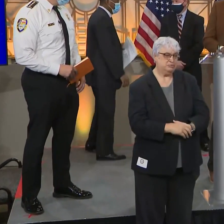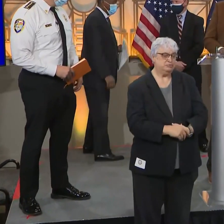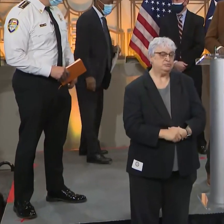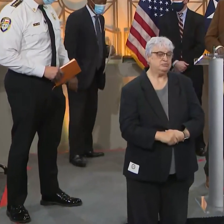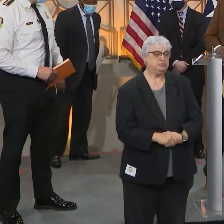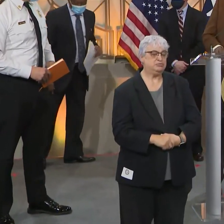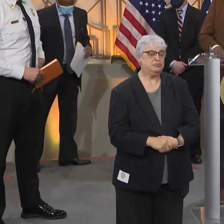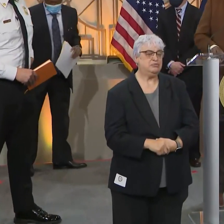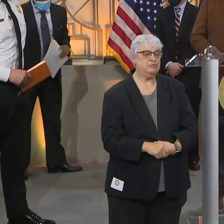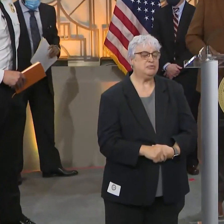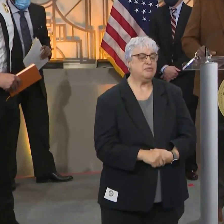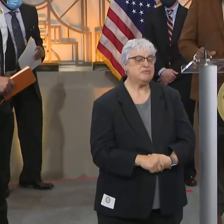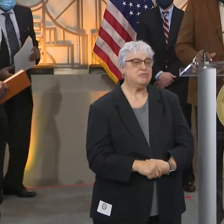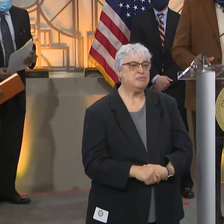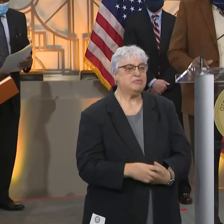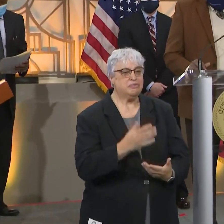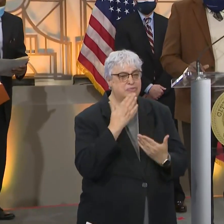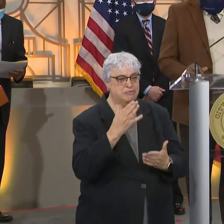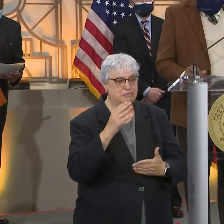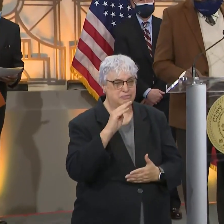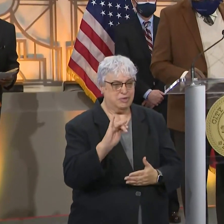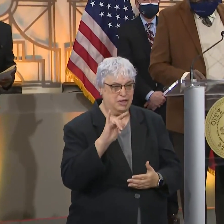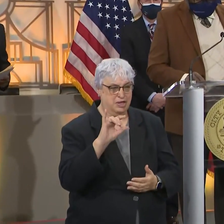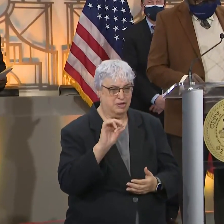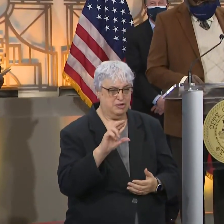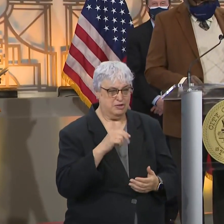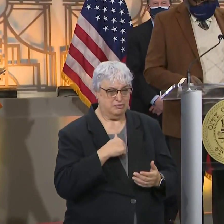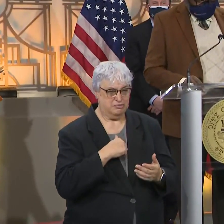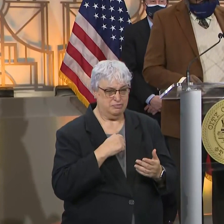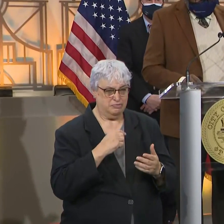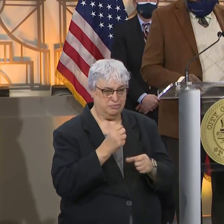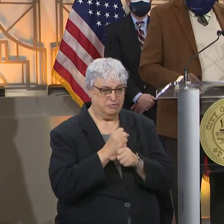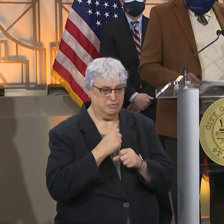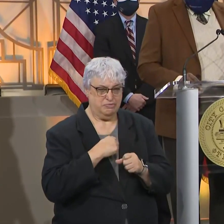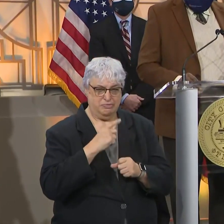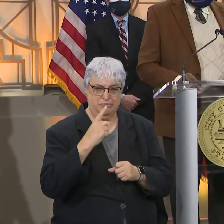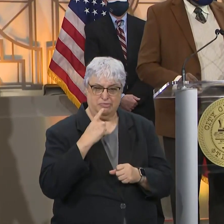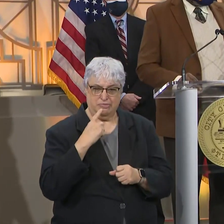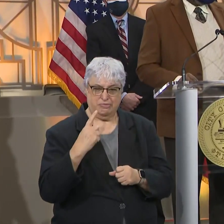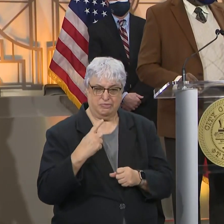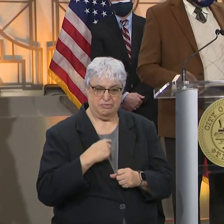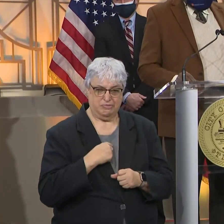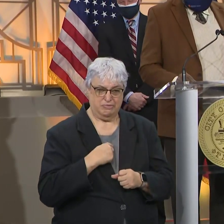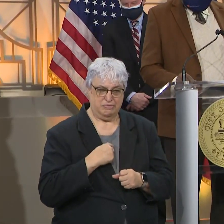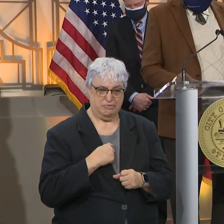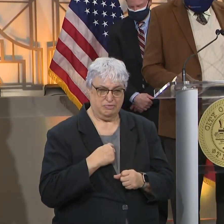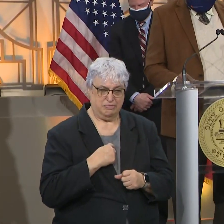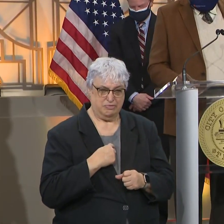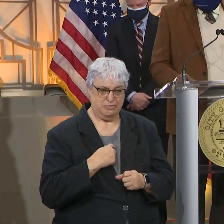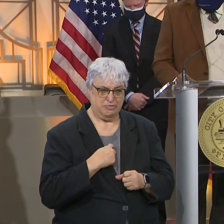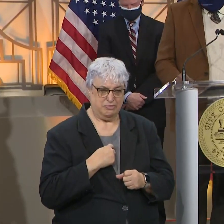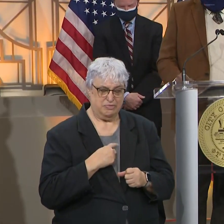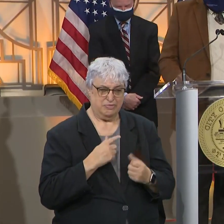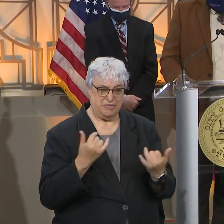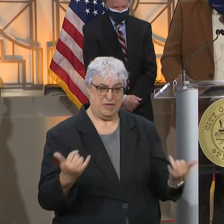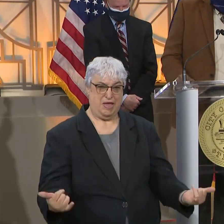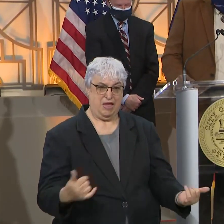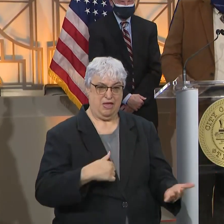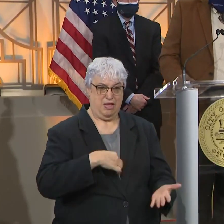Thank you, Mayor. As all of you are noting, I get my directions very publicly. I'm usually hung